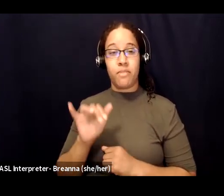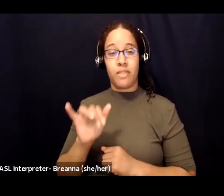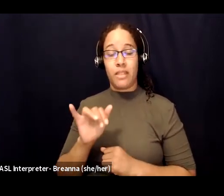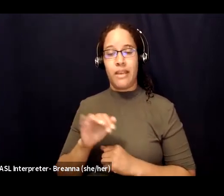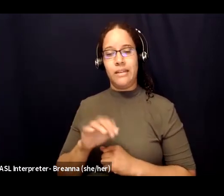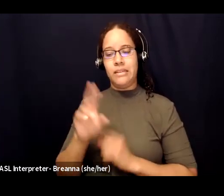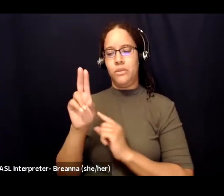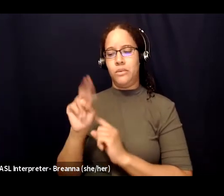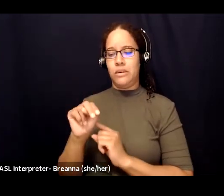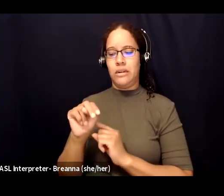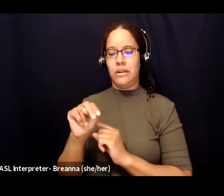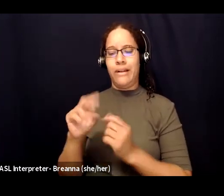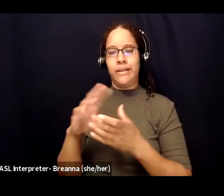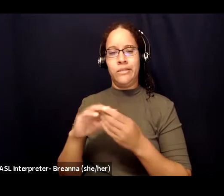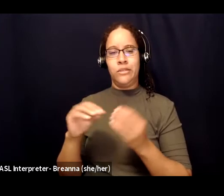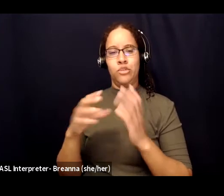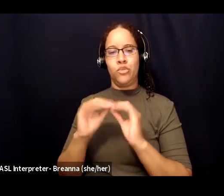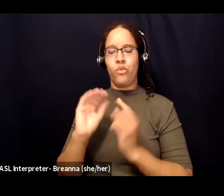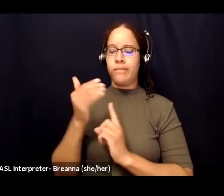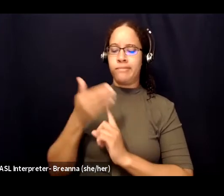You have just summoned your highest self forward.